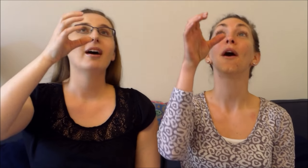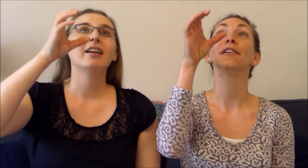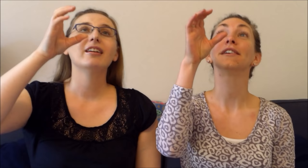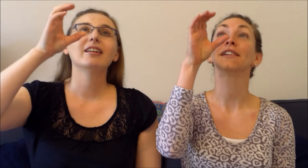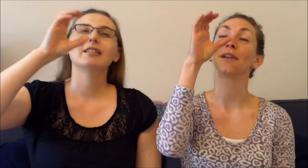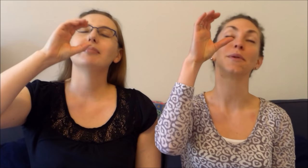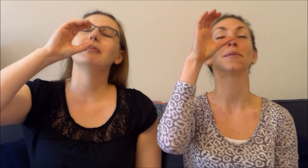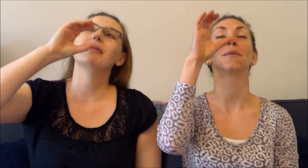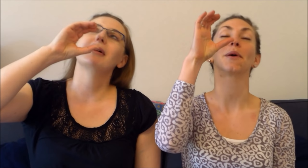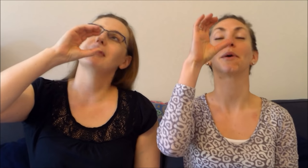water.